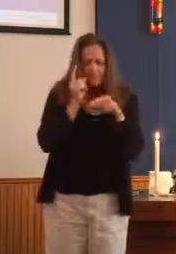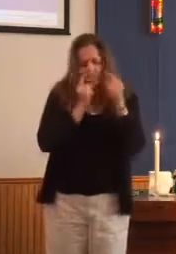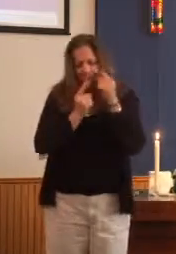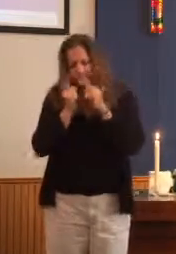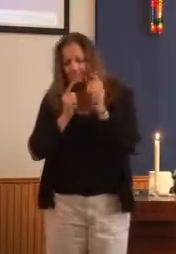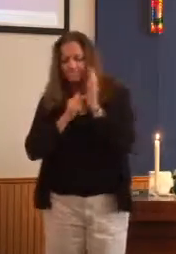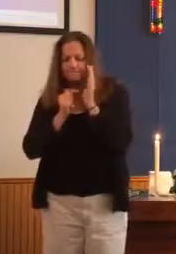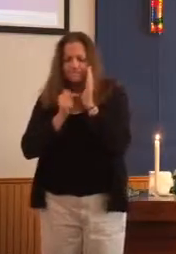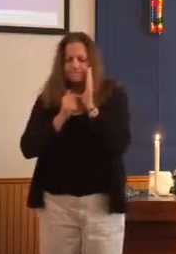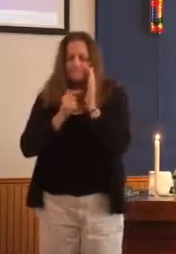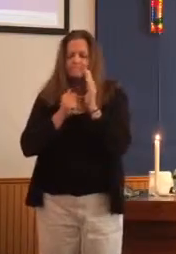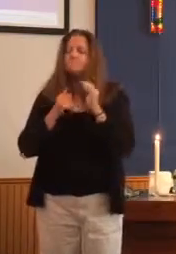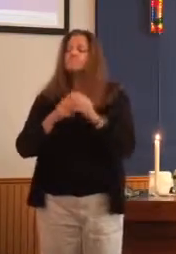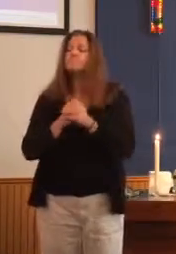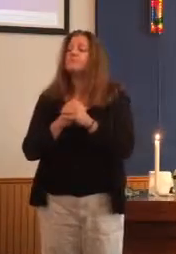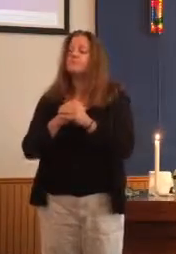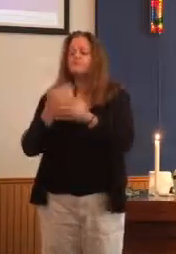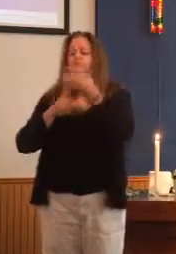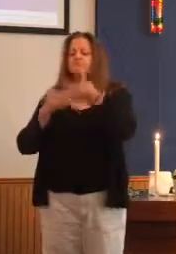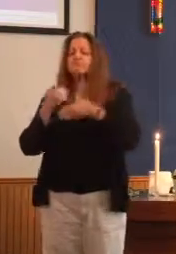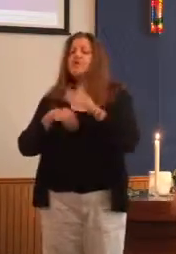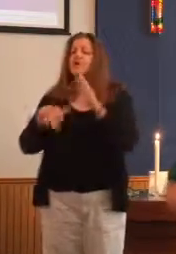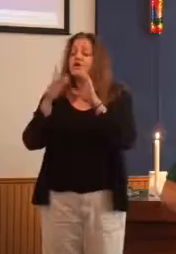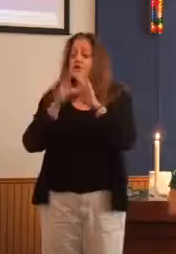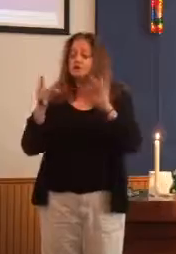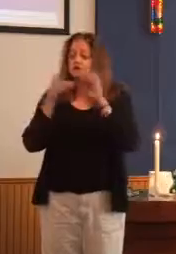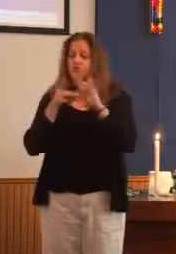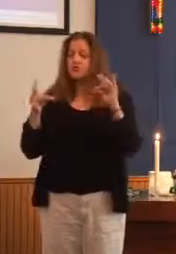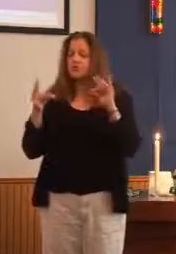A little story about Noah's misuse of alcohol.